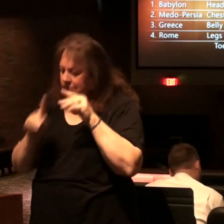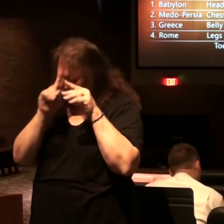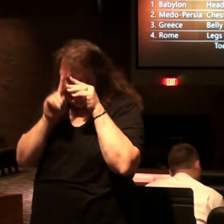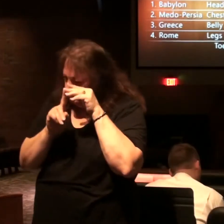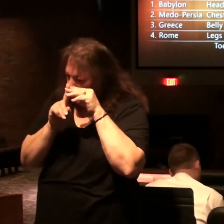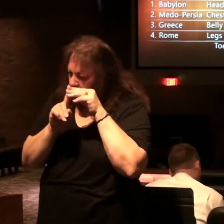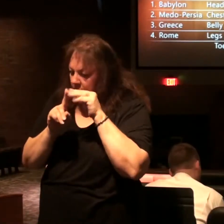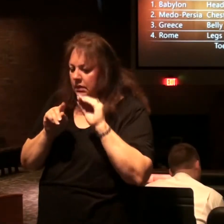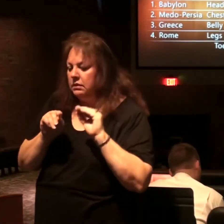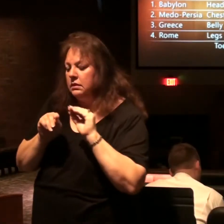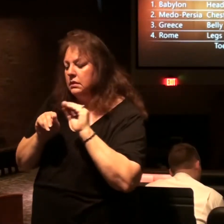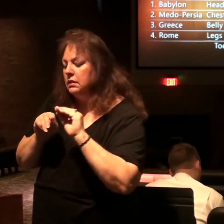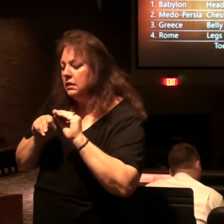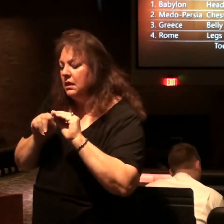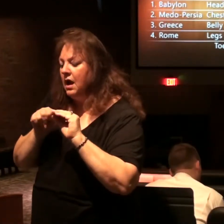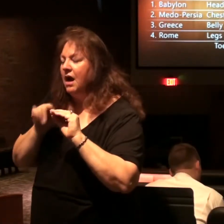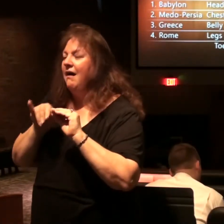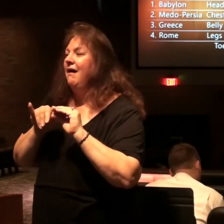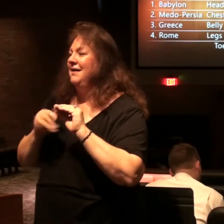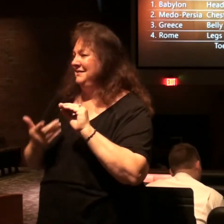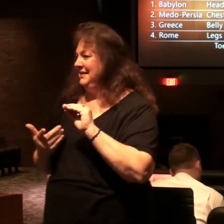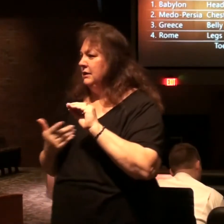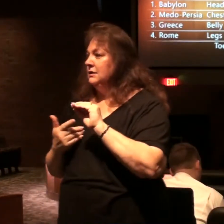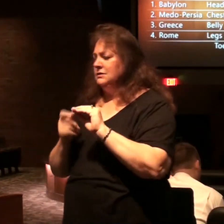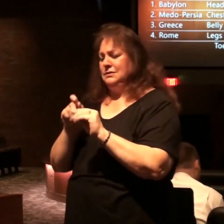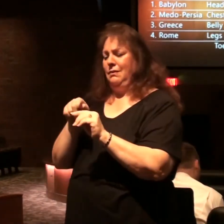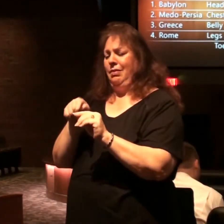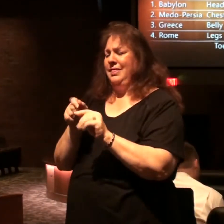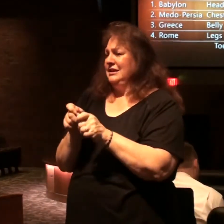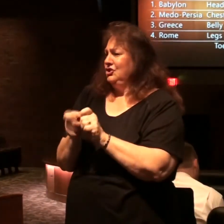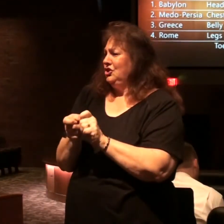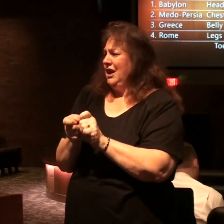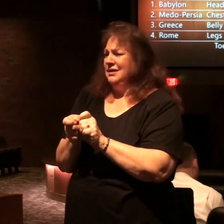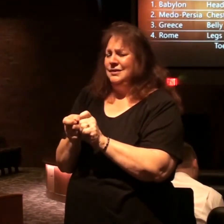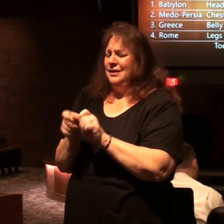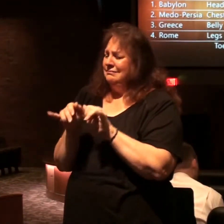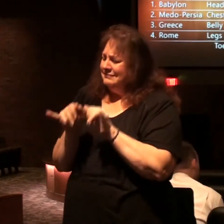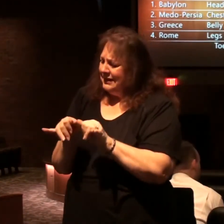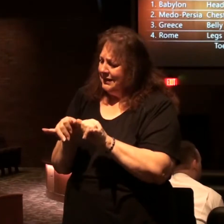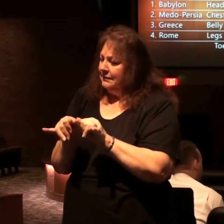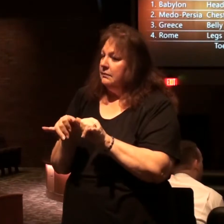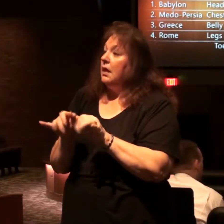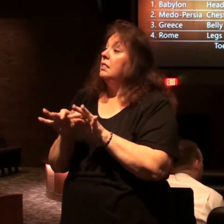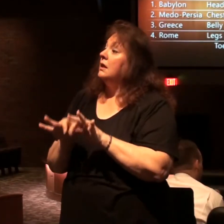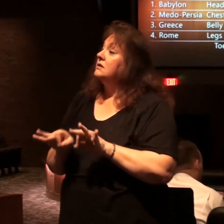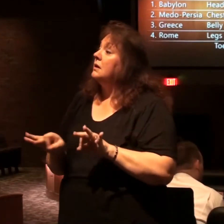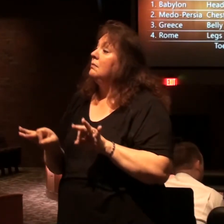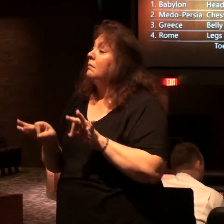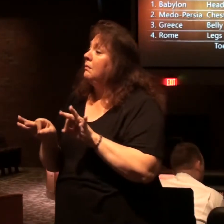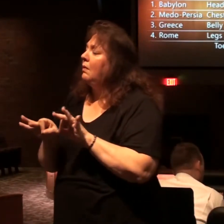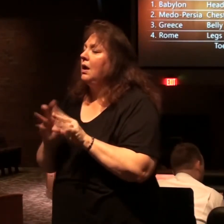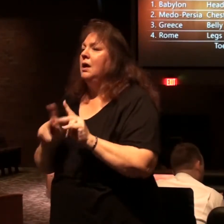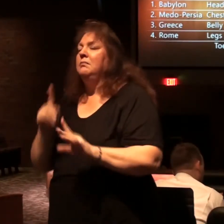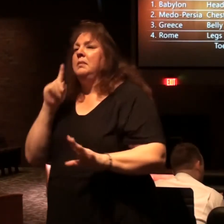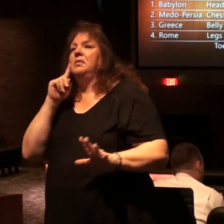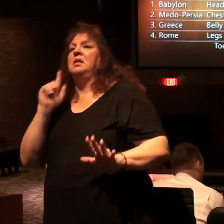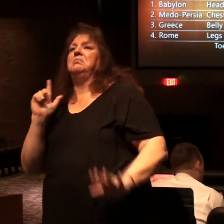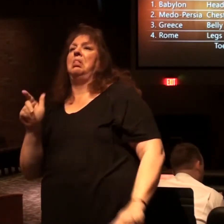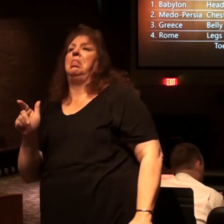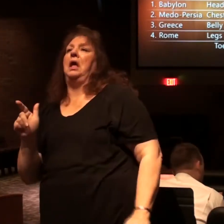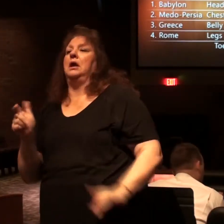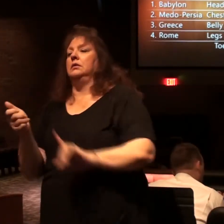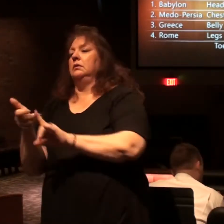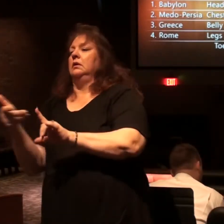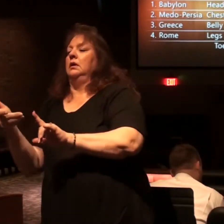now that fits in there so he hasn't changed anything else this is important some people think well later